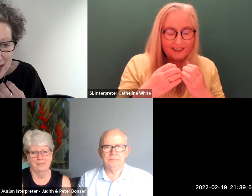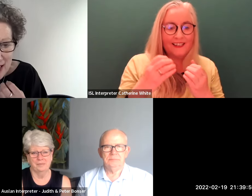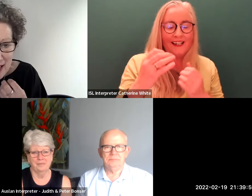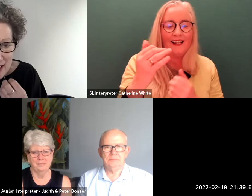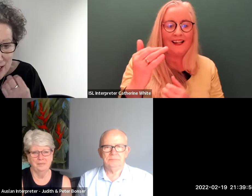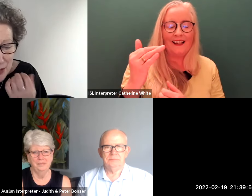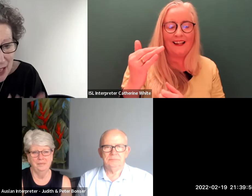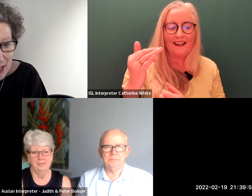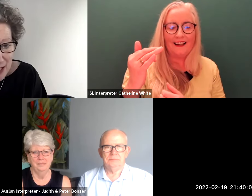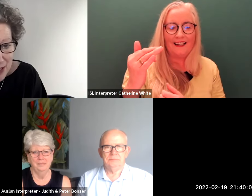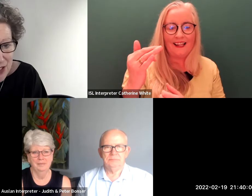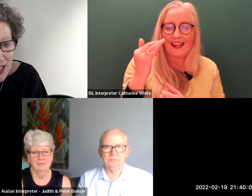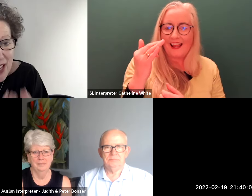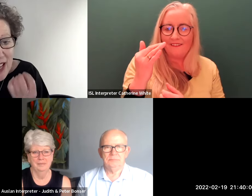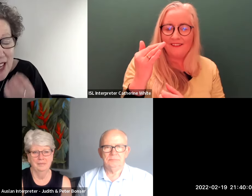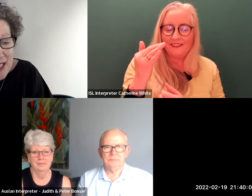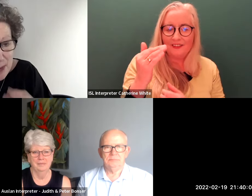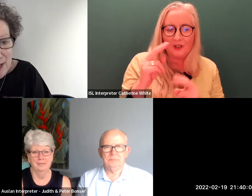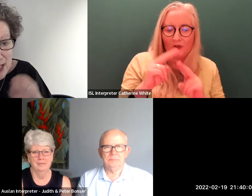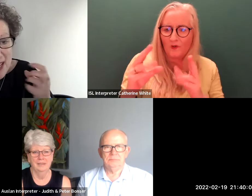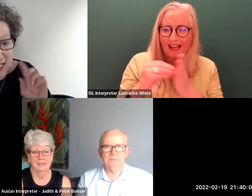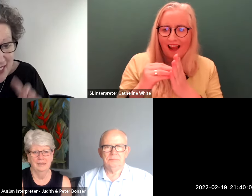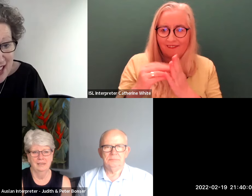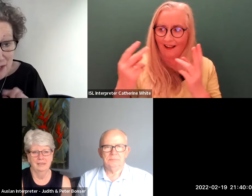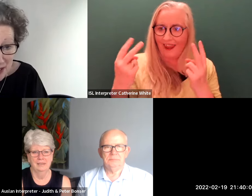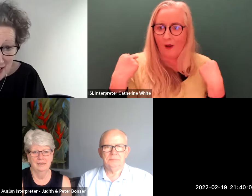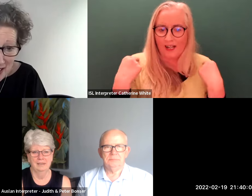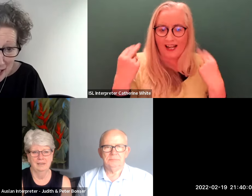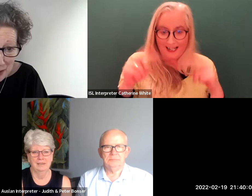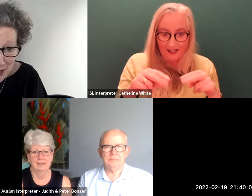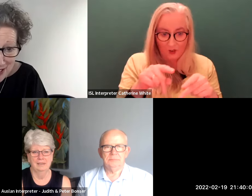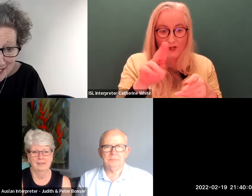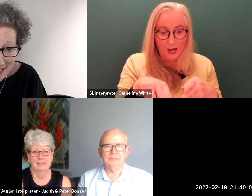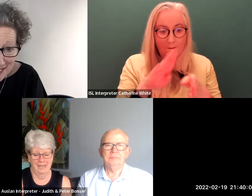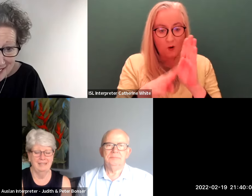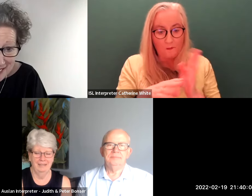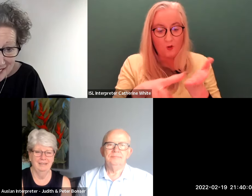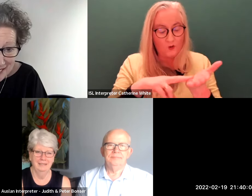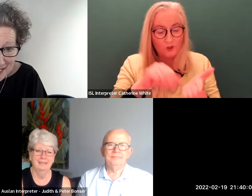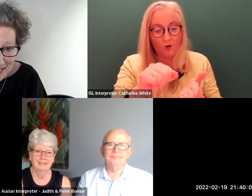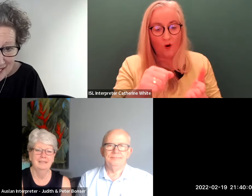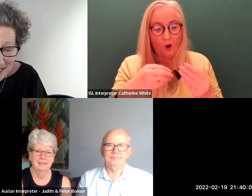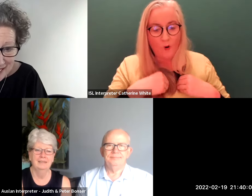they they don't have language is to be able to speak in their first language yes